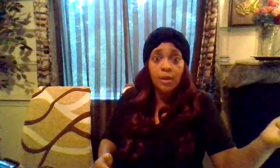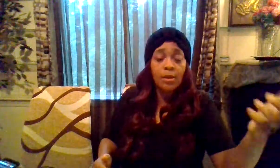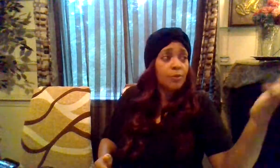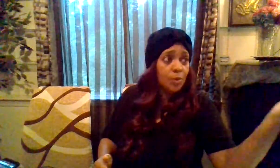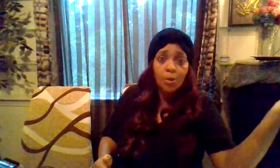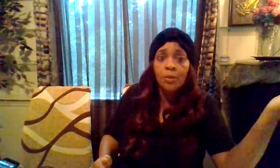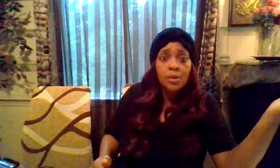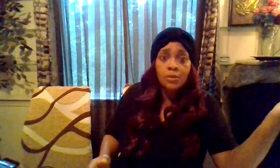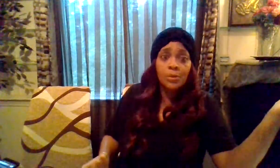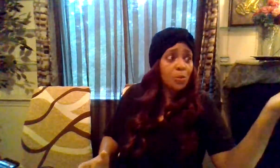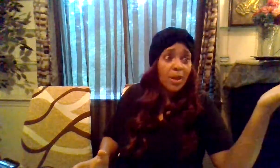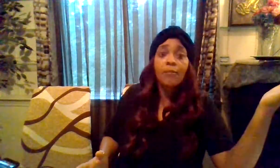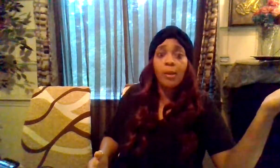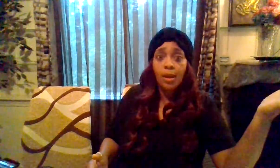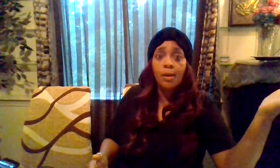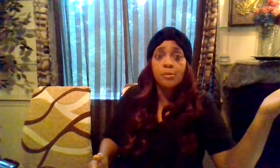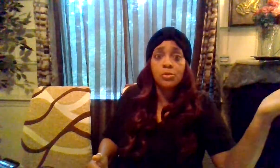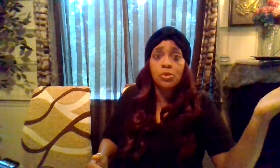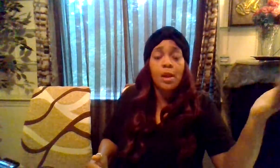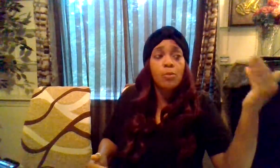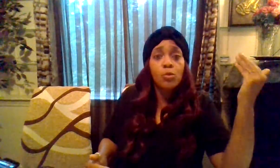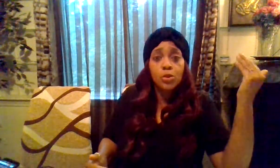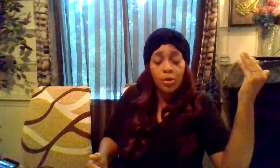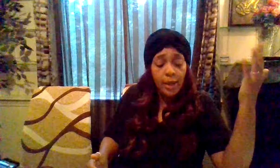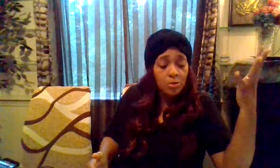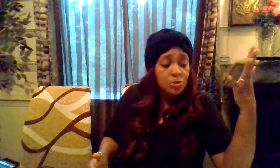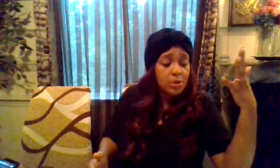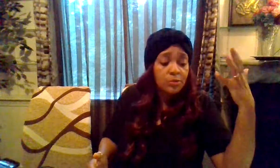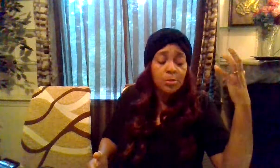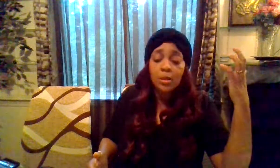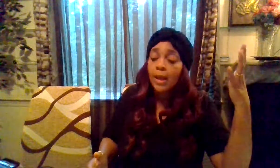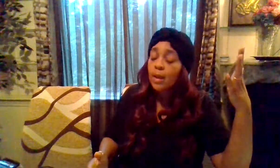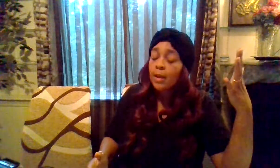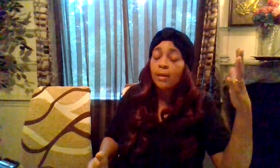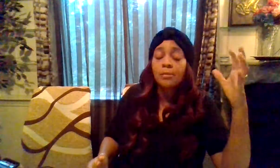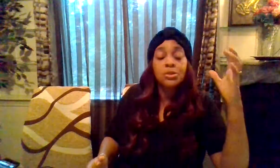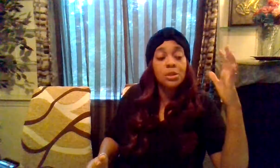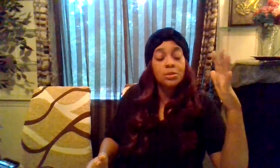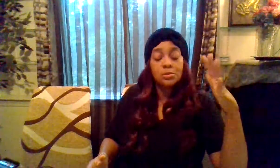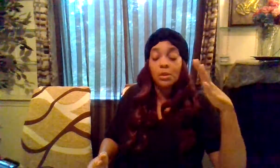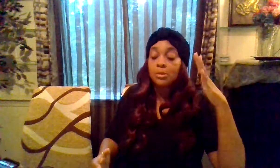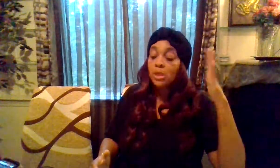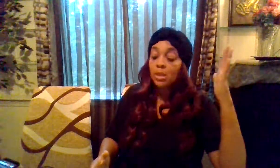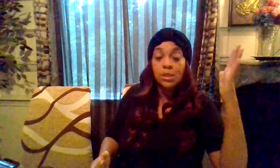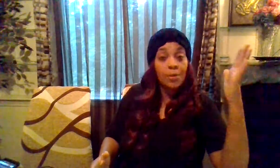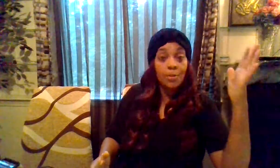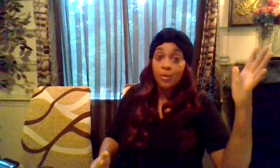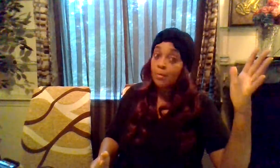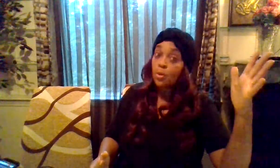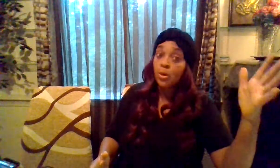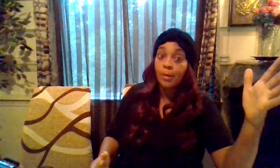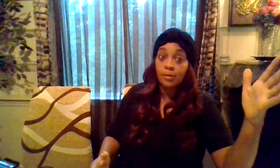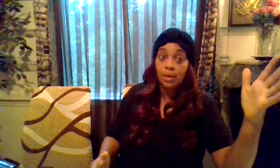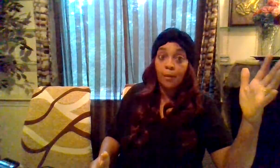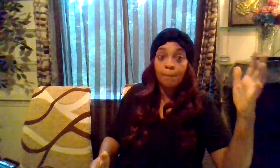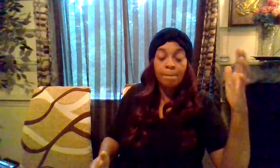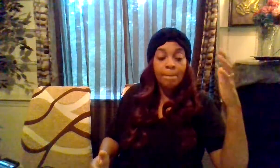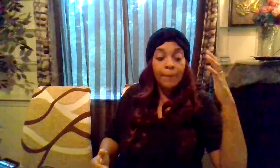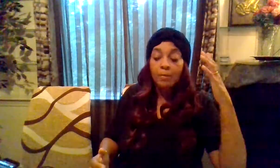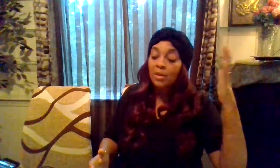that even though you know we have a bad habit of doing that but when you're allowing yourself to be like hey let me change let me change how i'm i'm going about that i mean